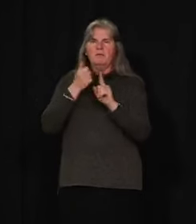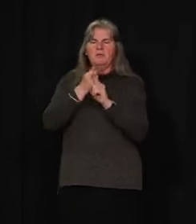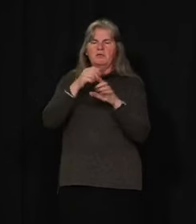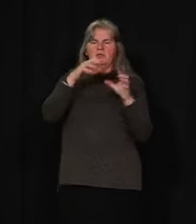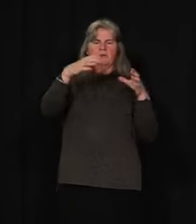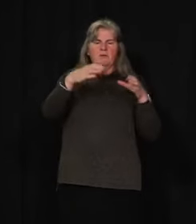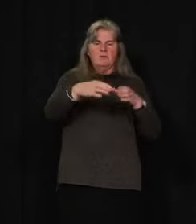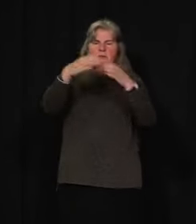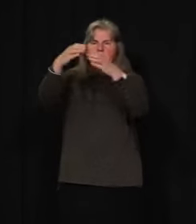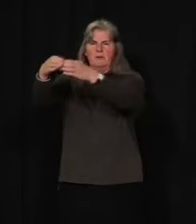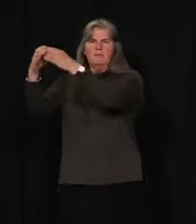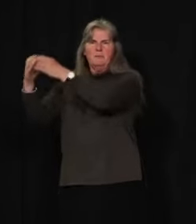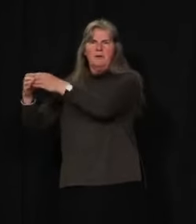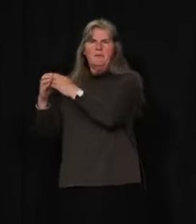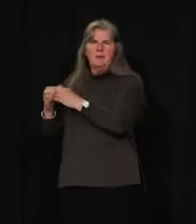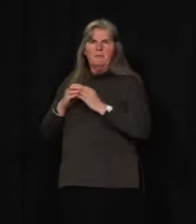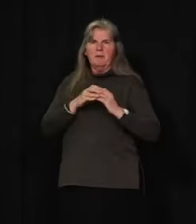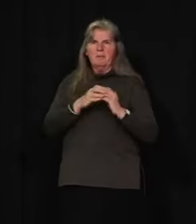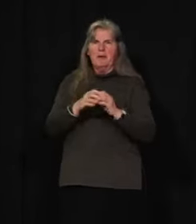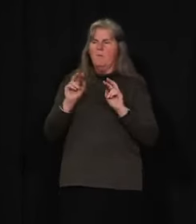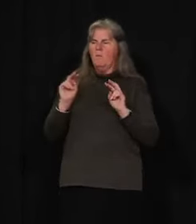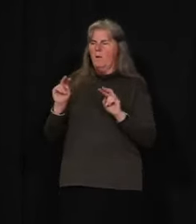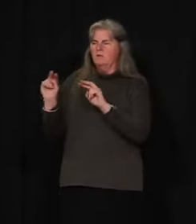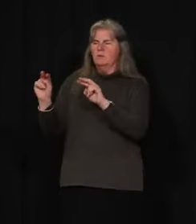Thank you. Have you got a follow-up question, John?